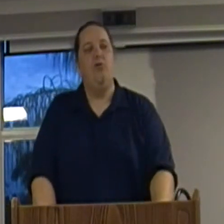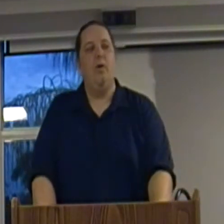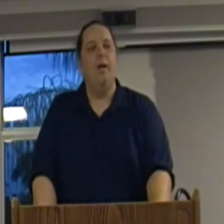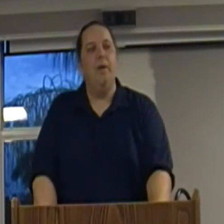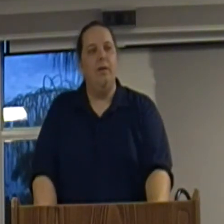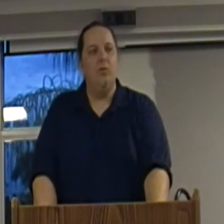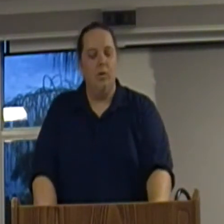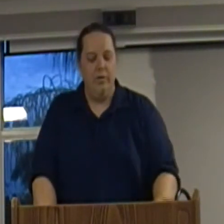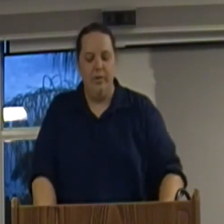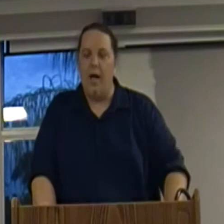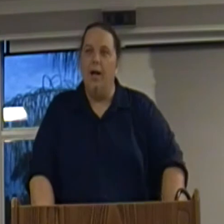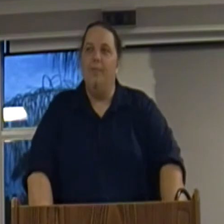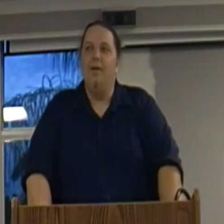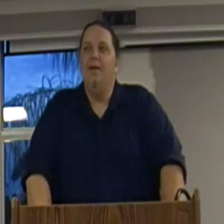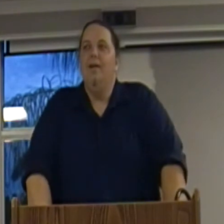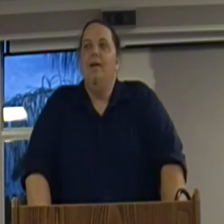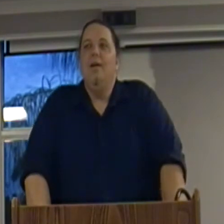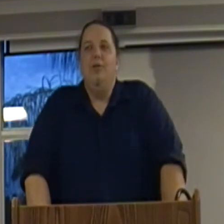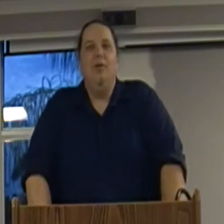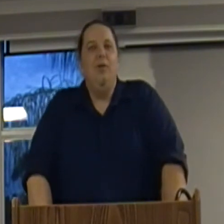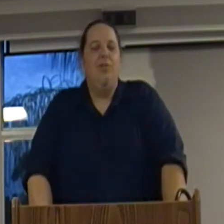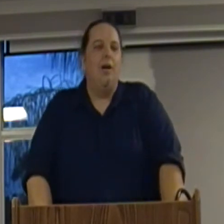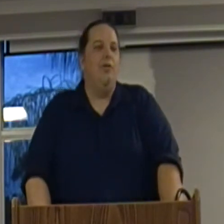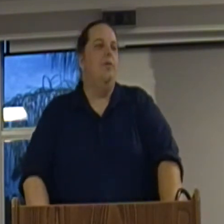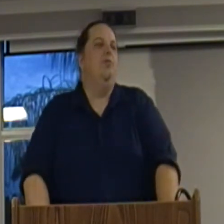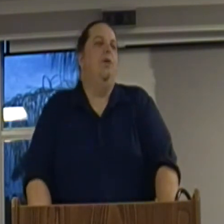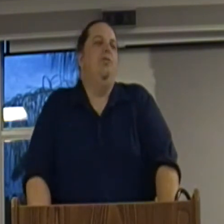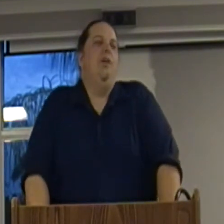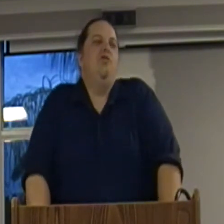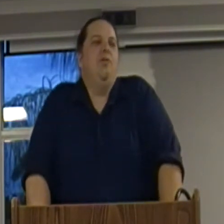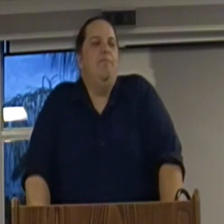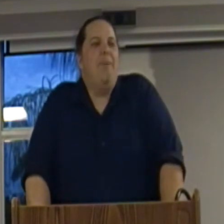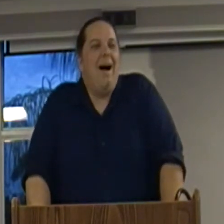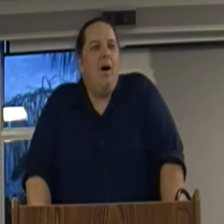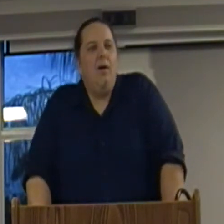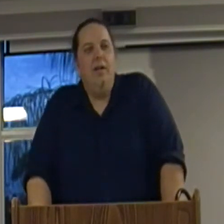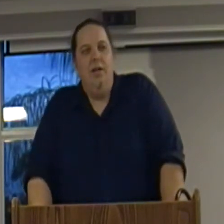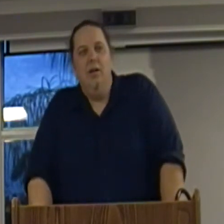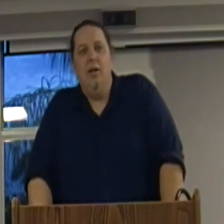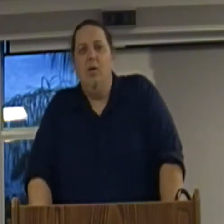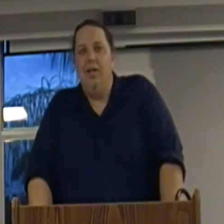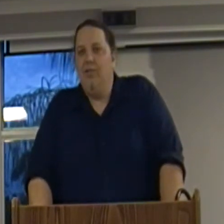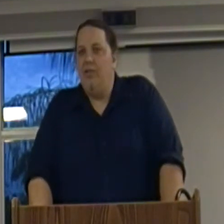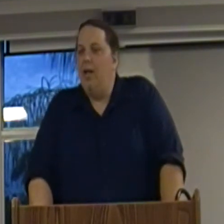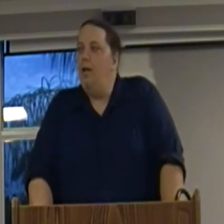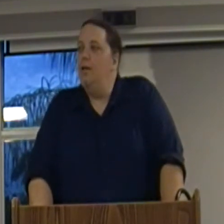Try and make this work through time. So we started doing these presentations about a year ago, give or take.